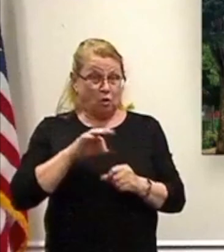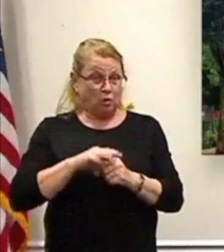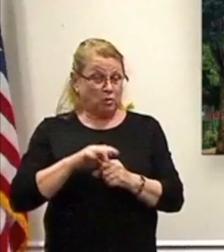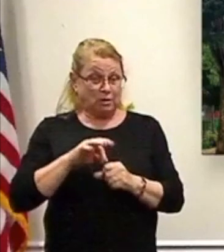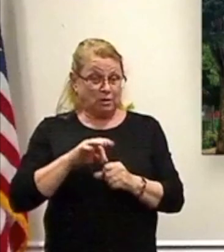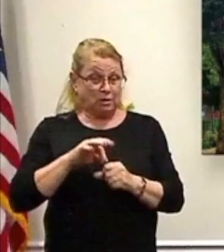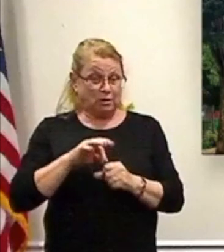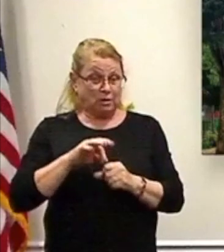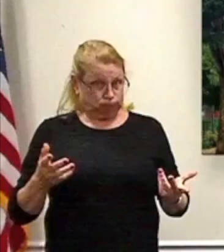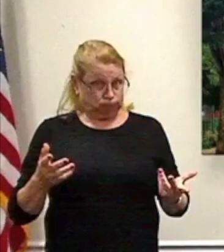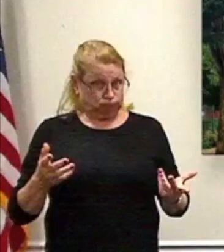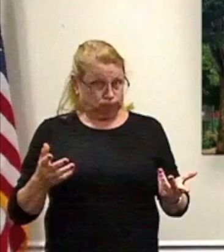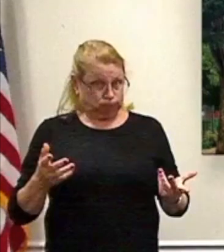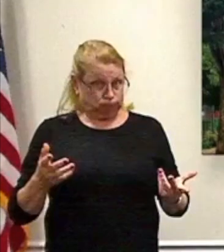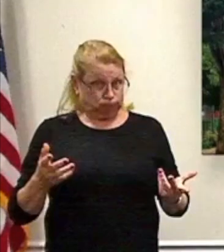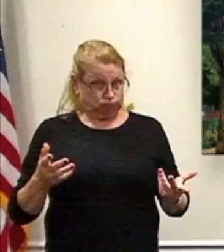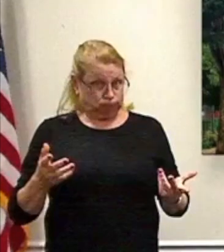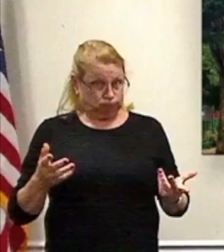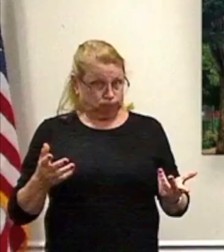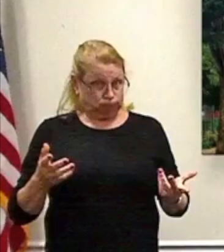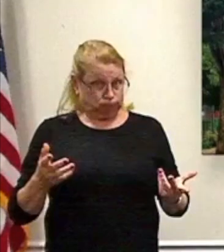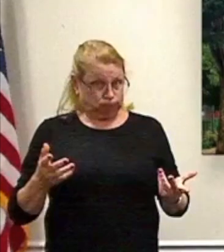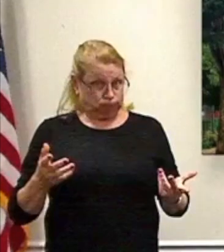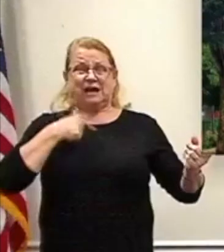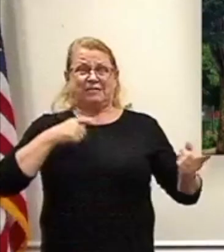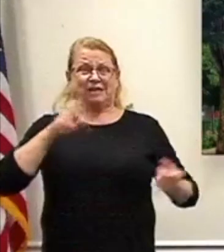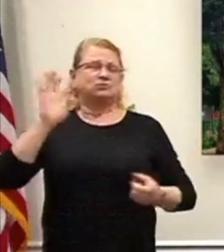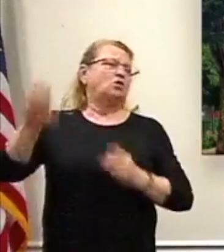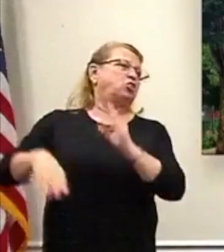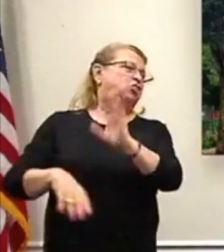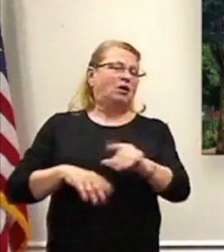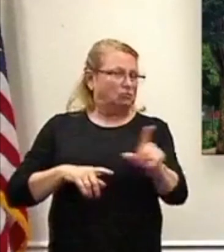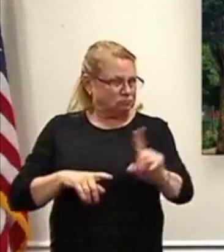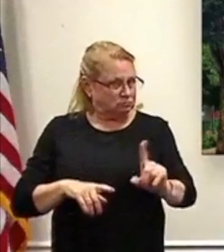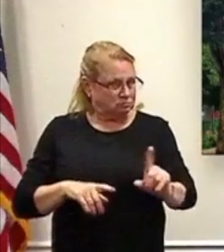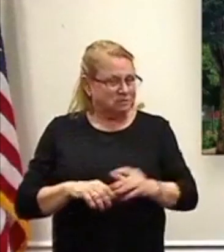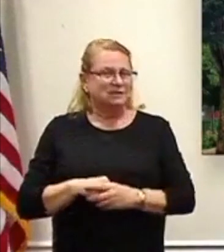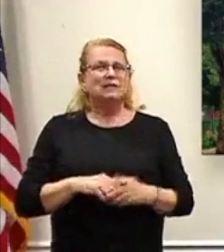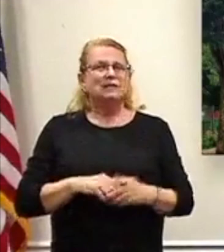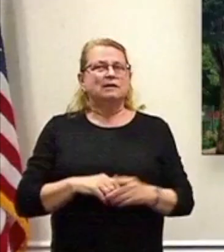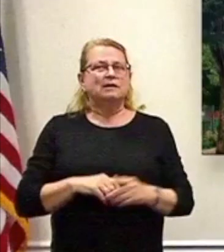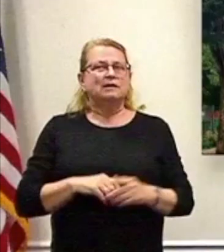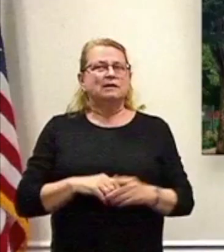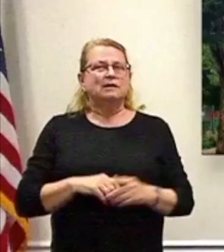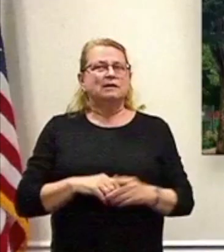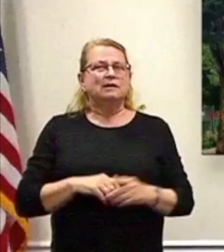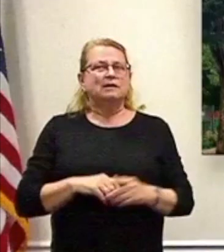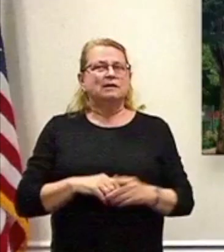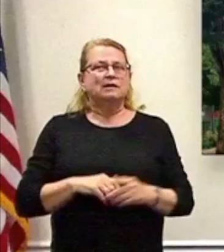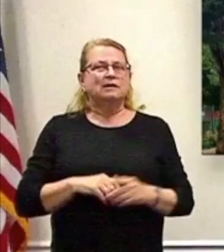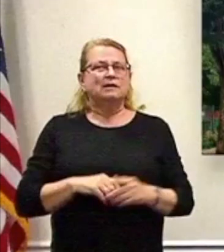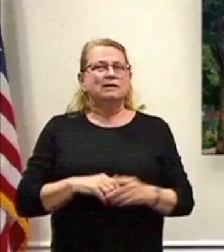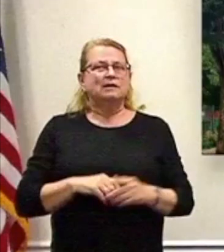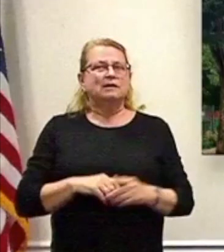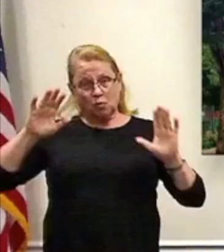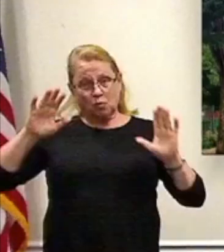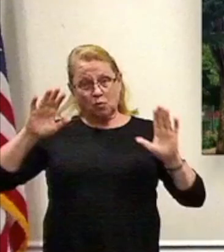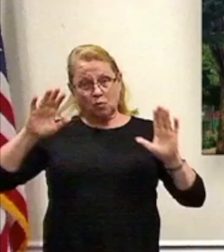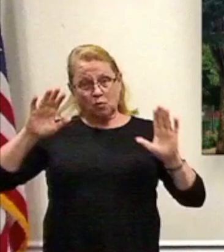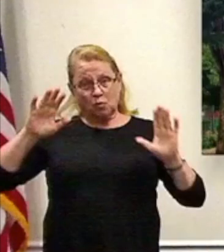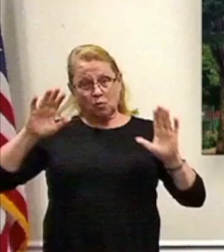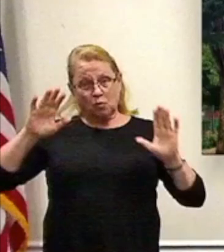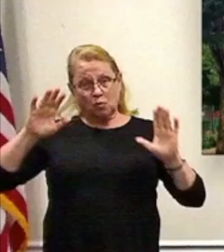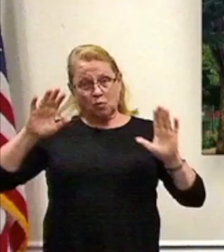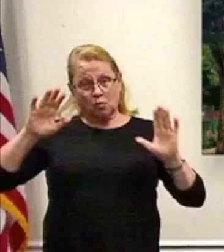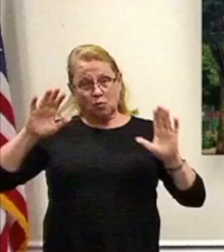dismissive in any way. This is a brilliant exercise of the